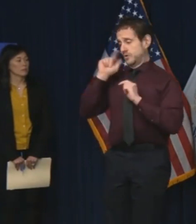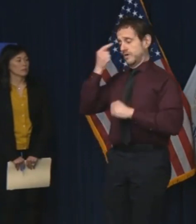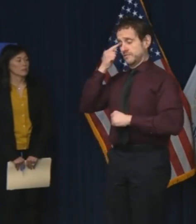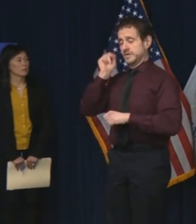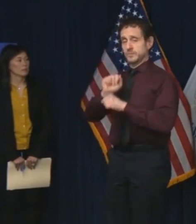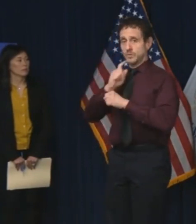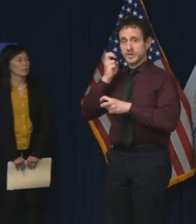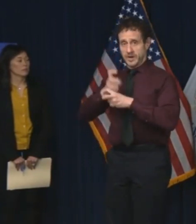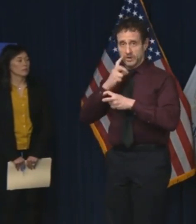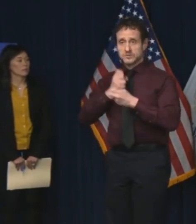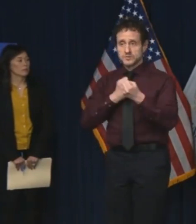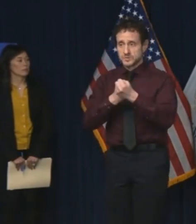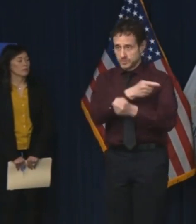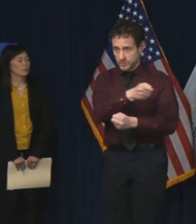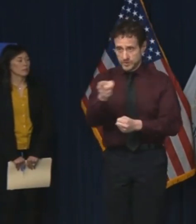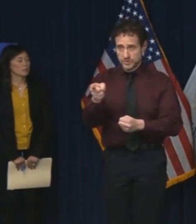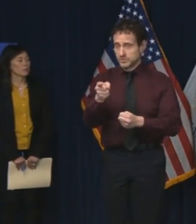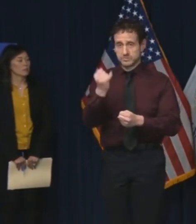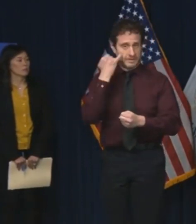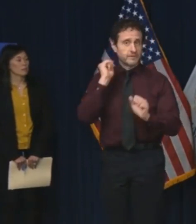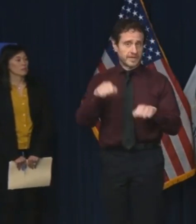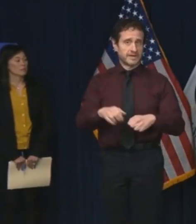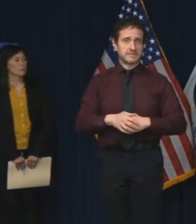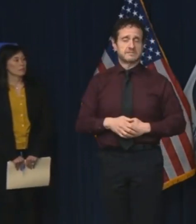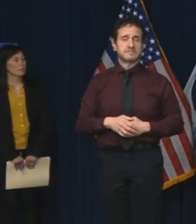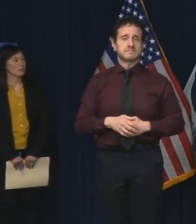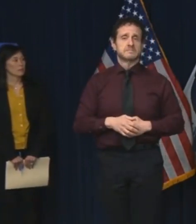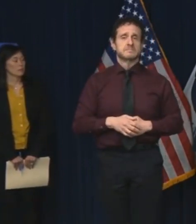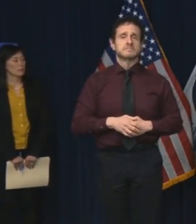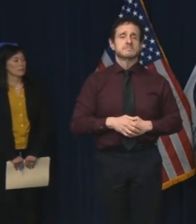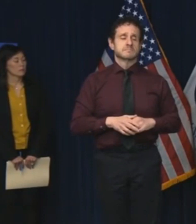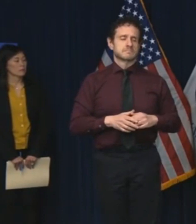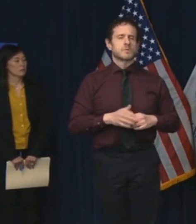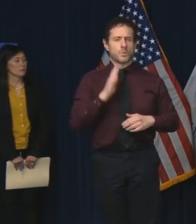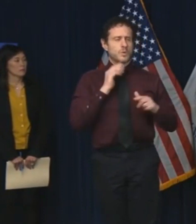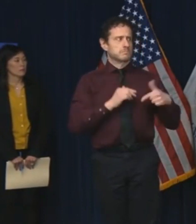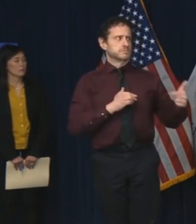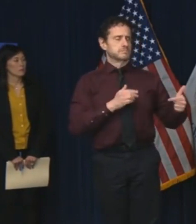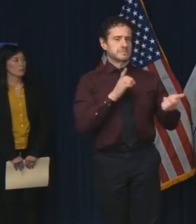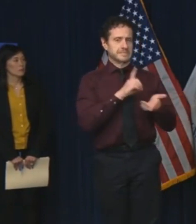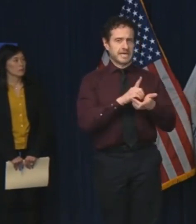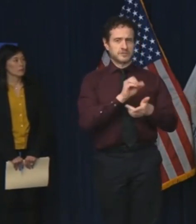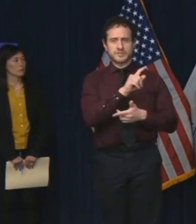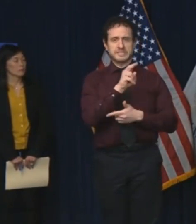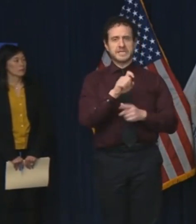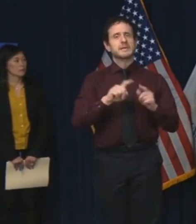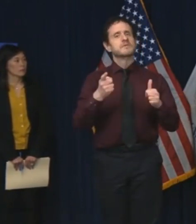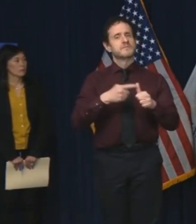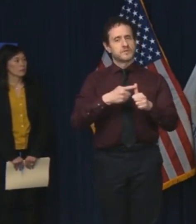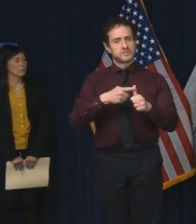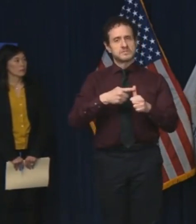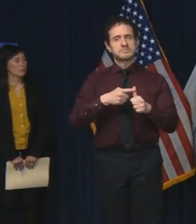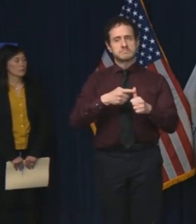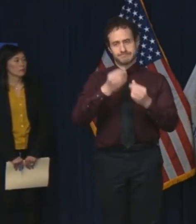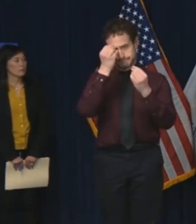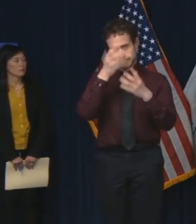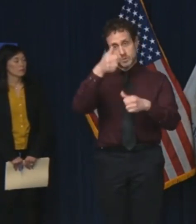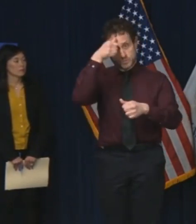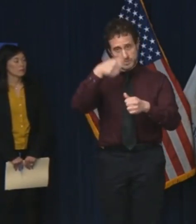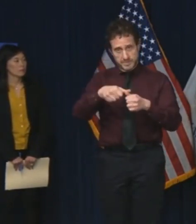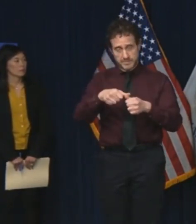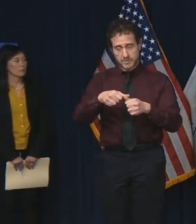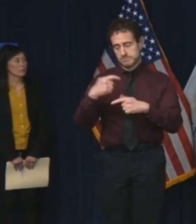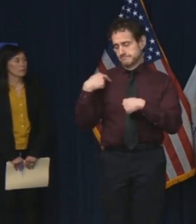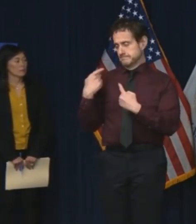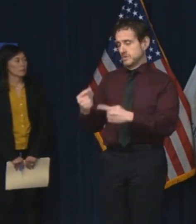Before I turn the podium over to Dr. Ezeke, I want to remind you of one other thing. For 37 years, the month